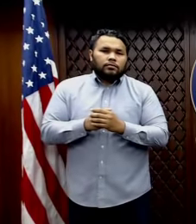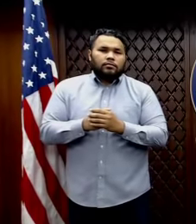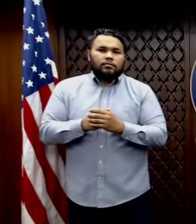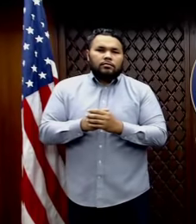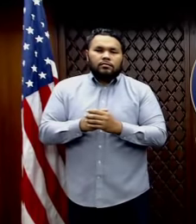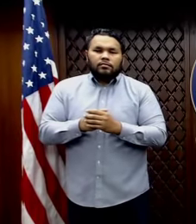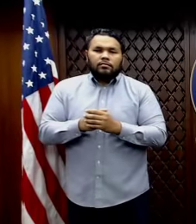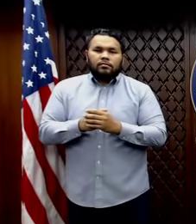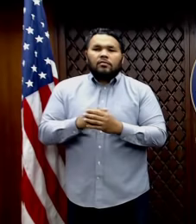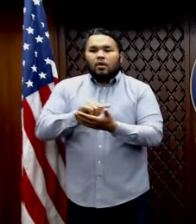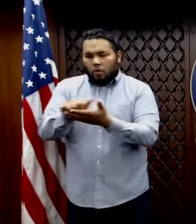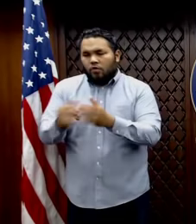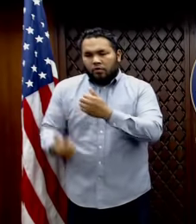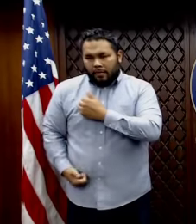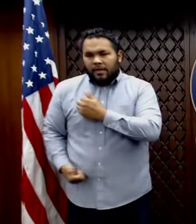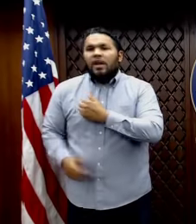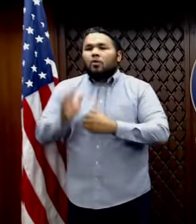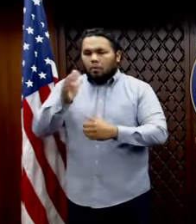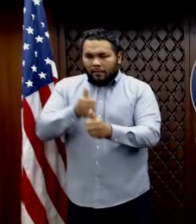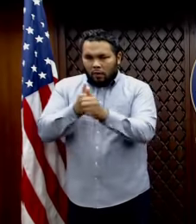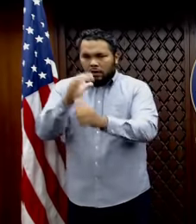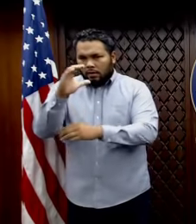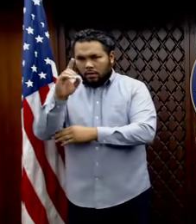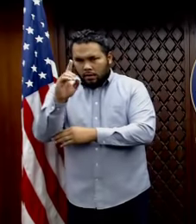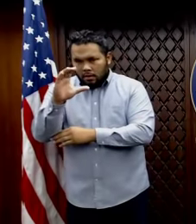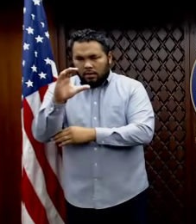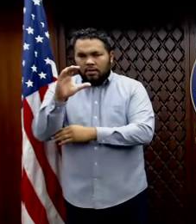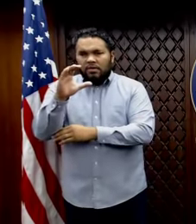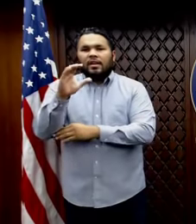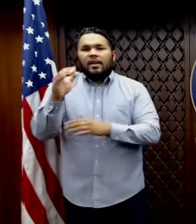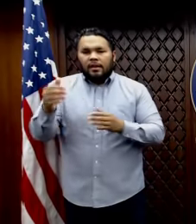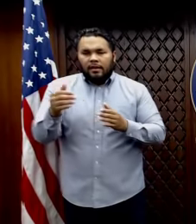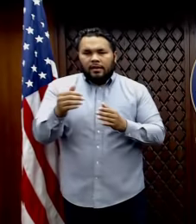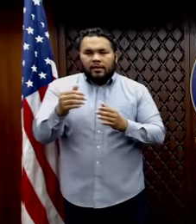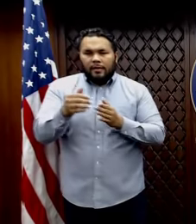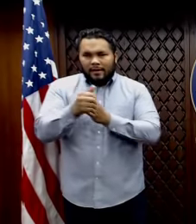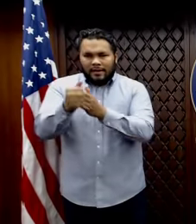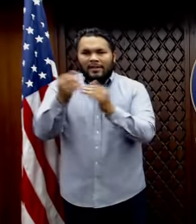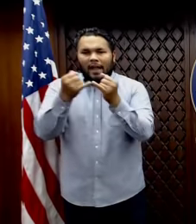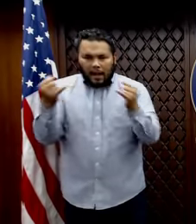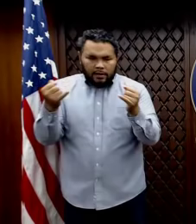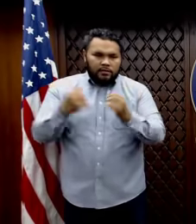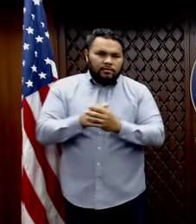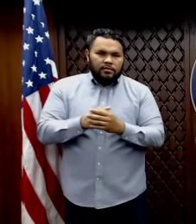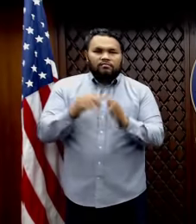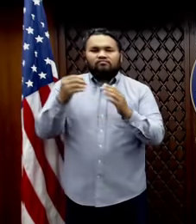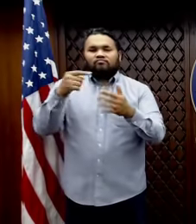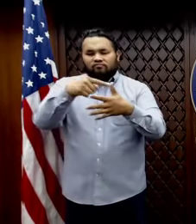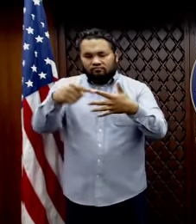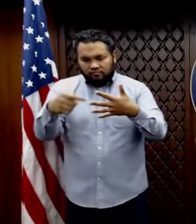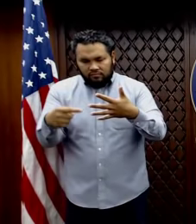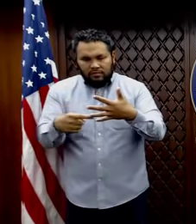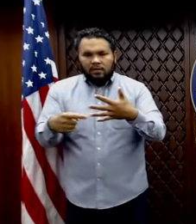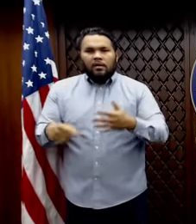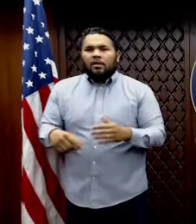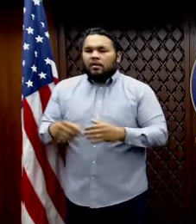be appropriate in accordance with CDC guidelines, but it'll be military to military and not, uh, military sailors to staff